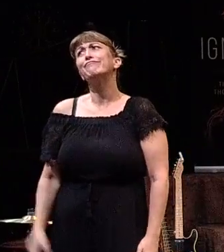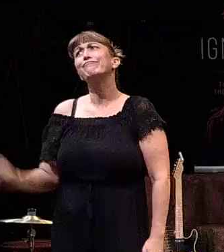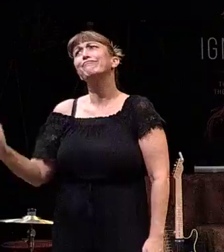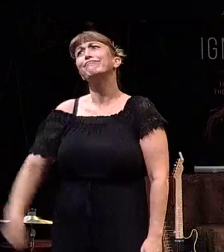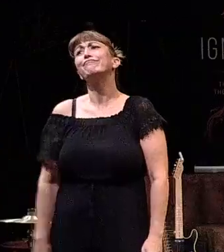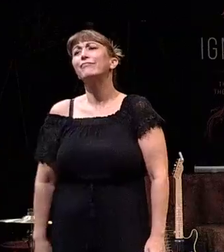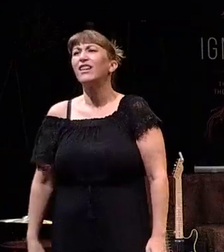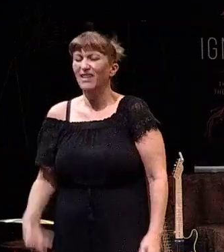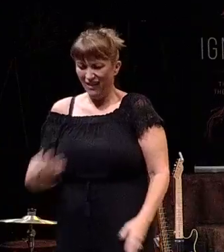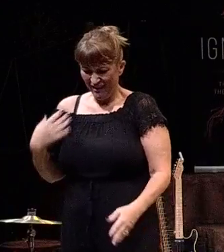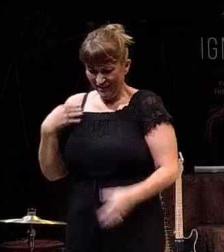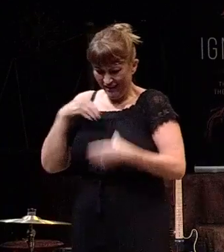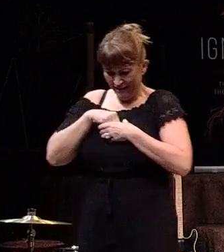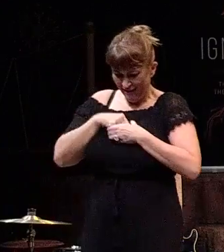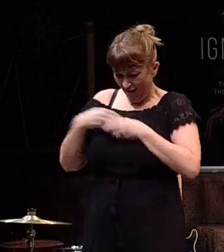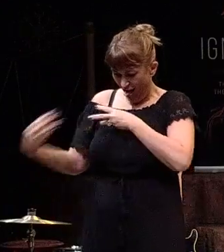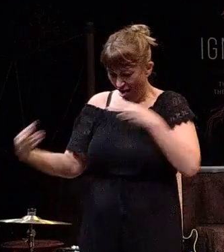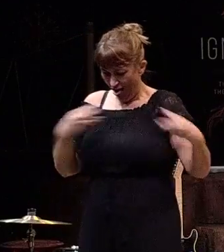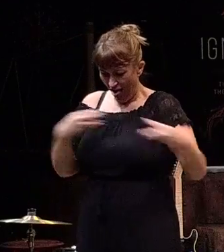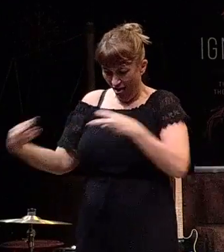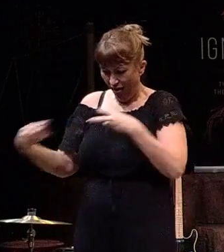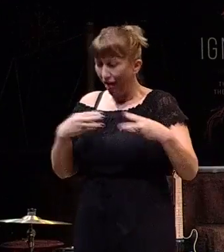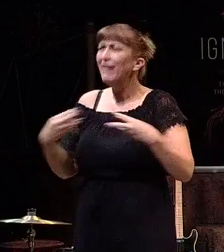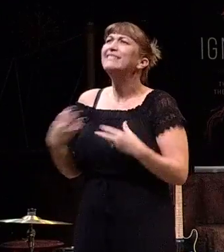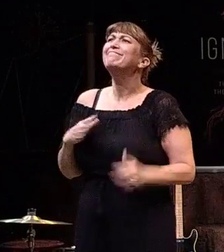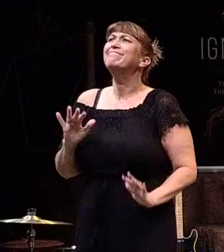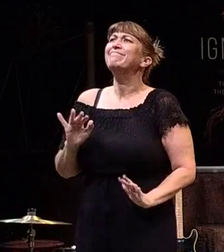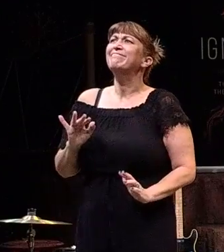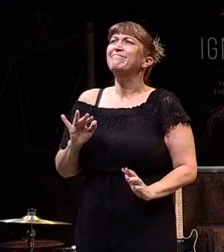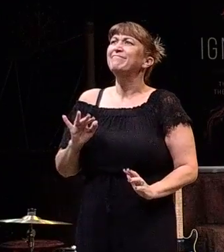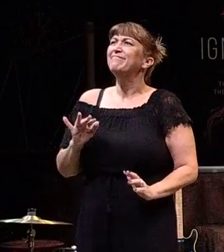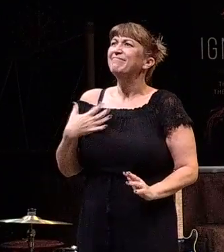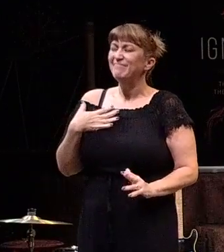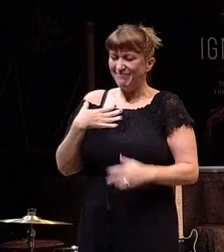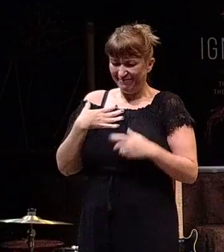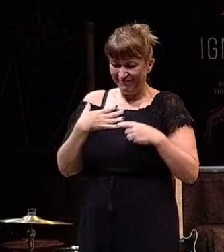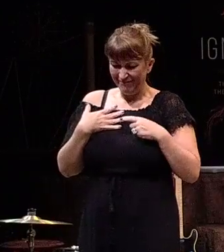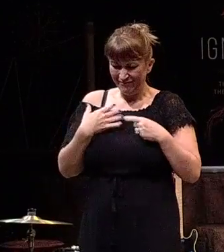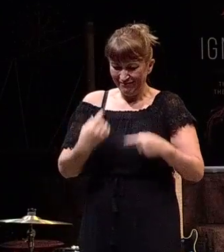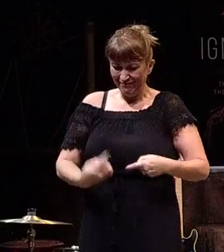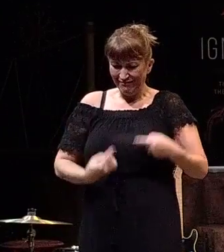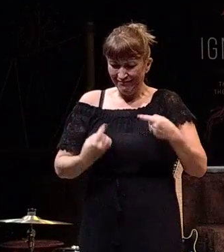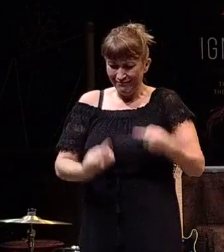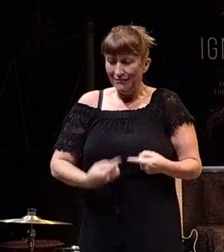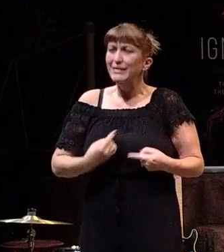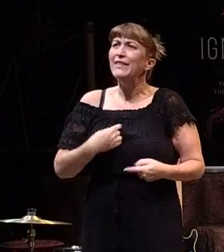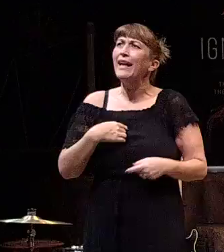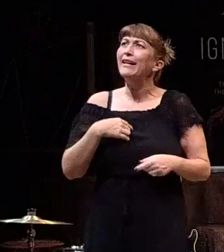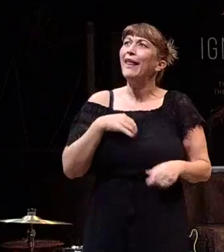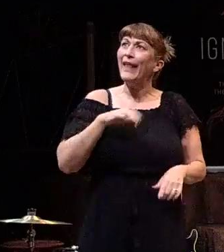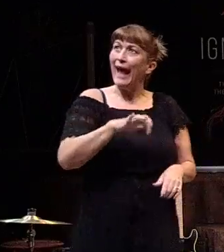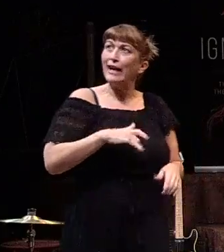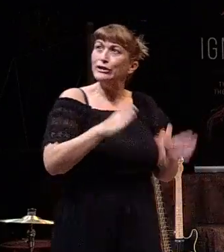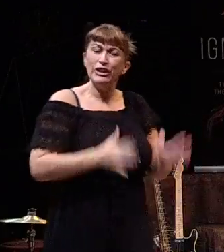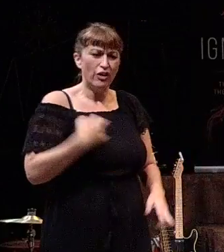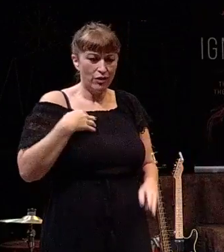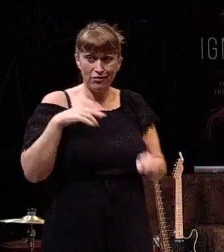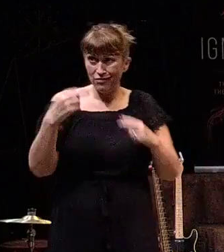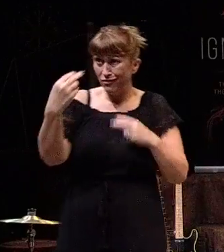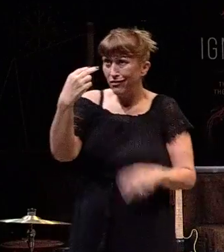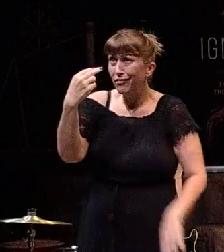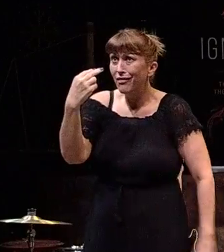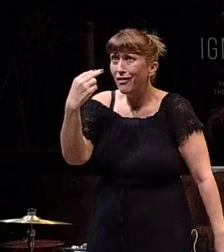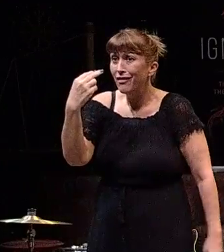And I fight within myself. I look and I agonize. And then the cashier looks at me and starts getting annoyed. Like, are you